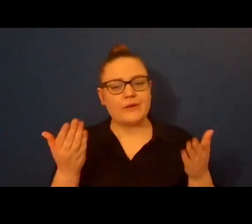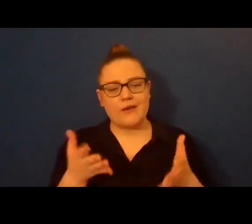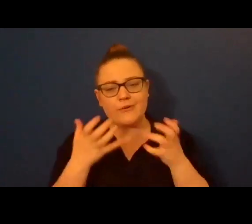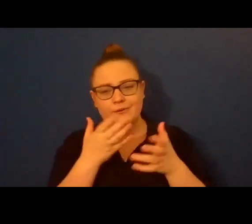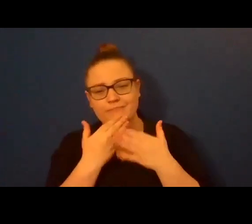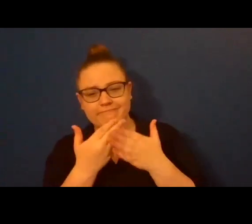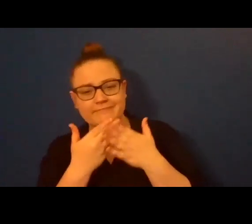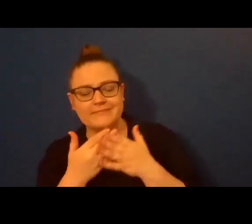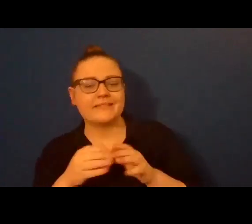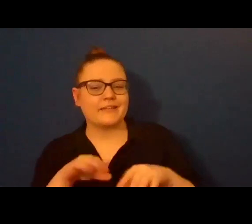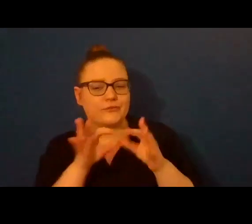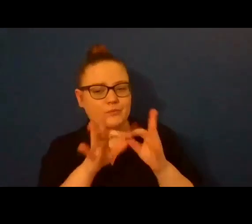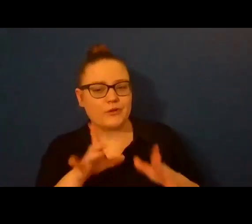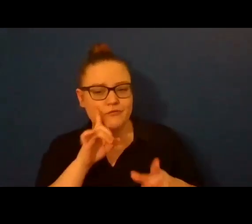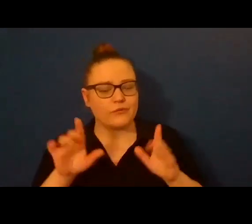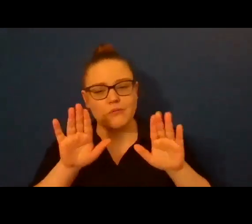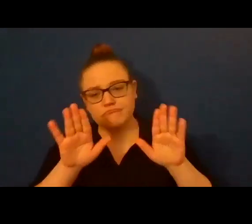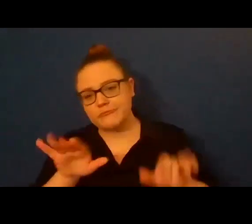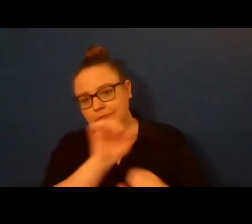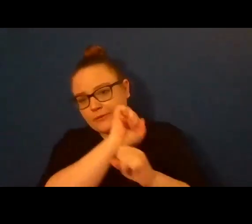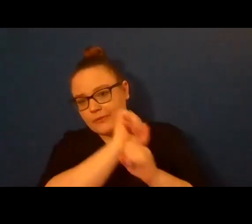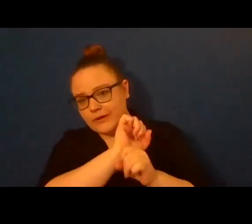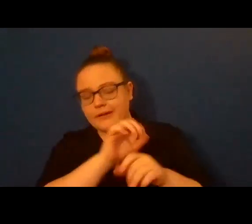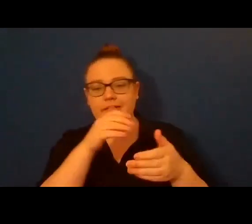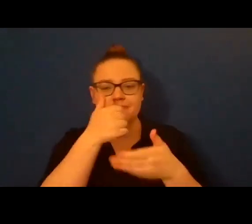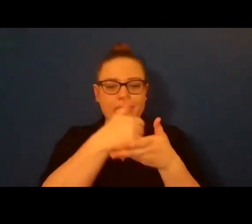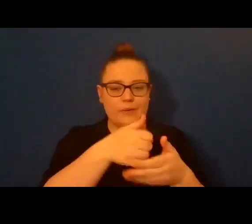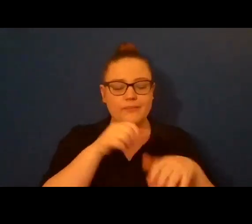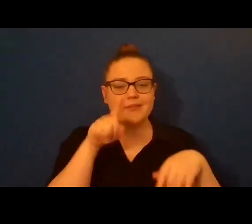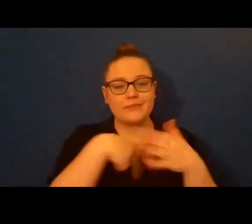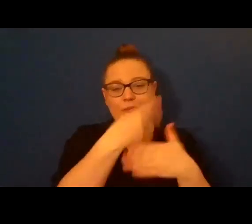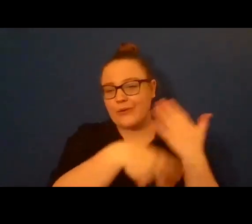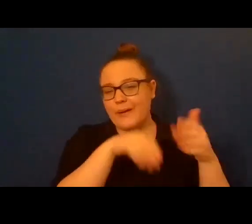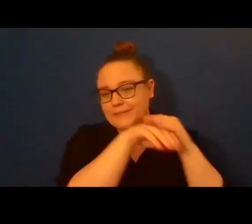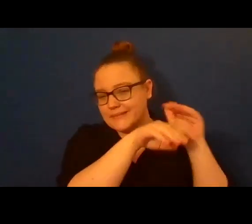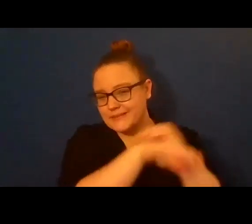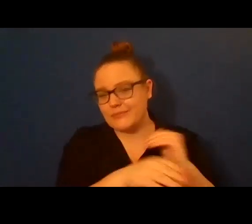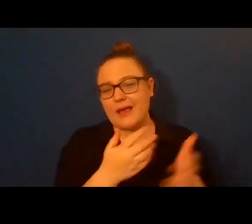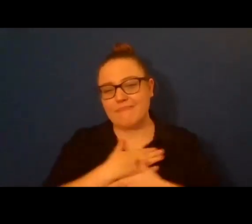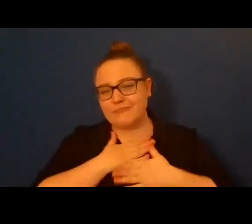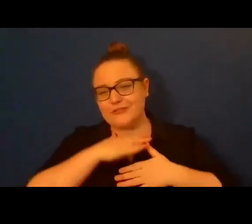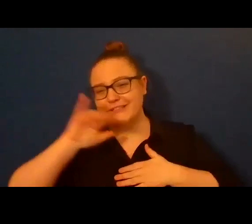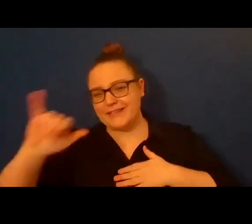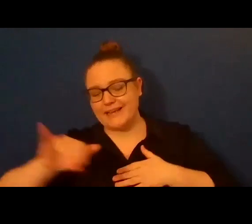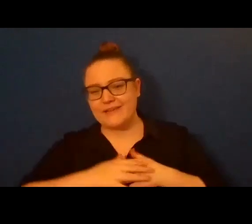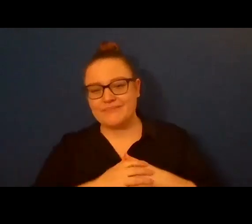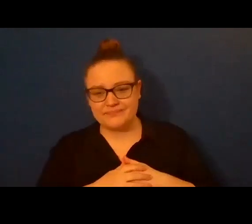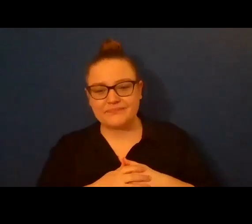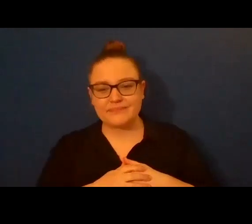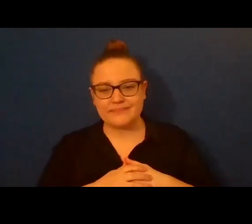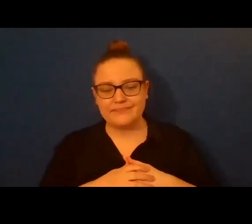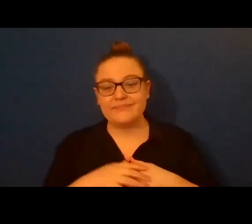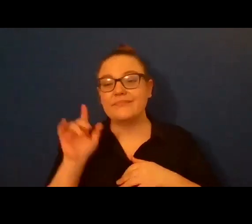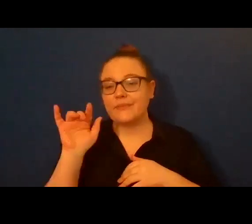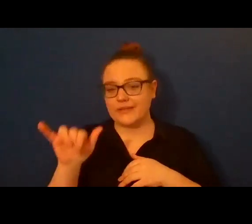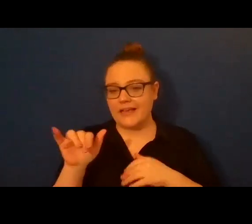doing such great work and making this programming accessible tonight. I really appreciate that. Okay, now with that being said,